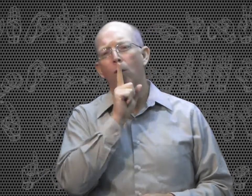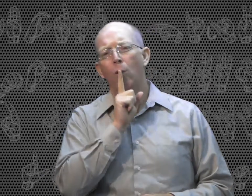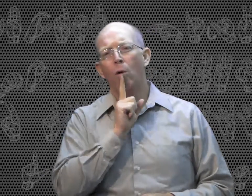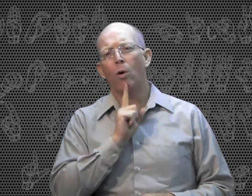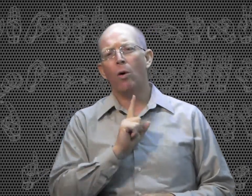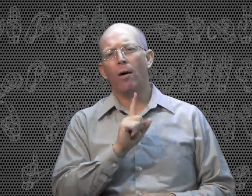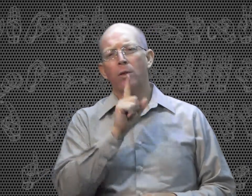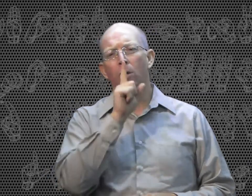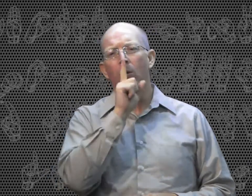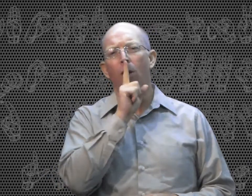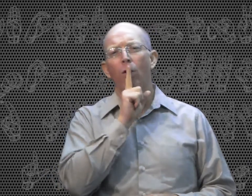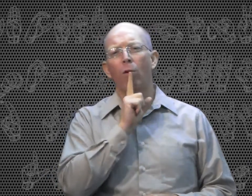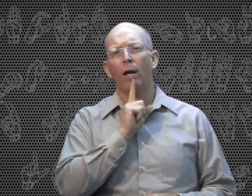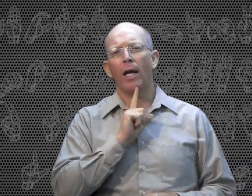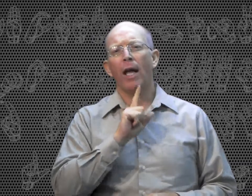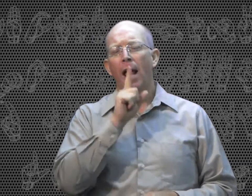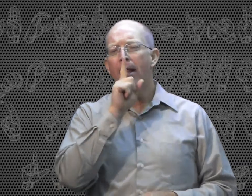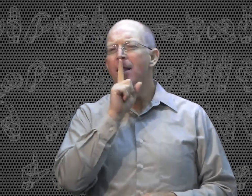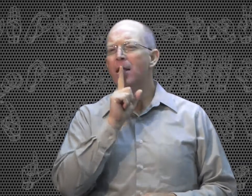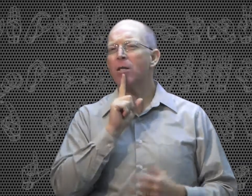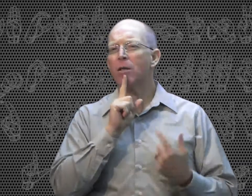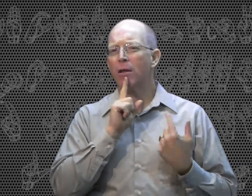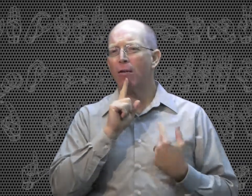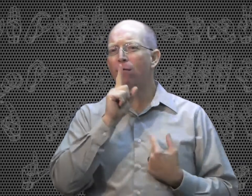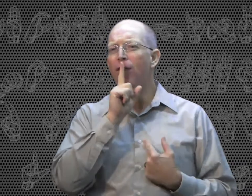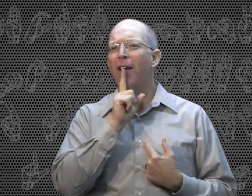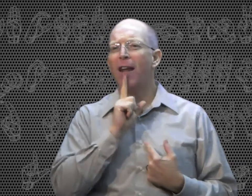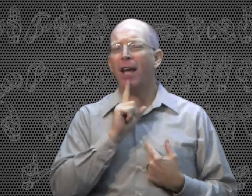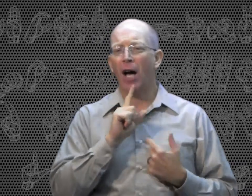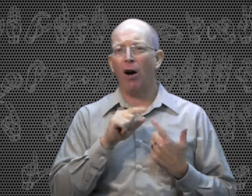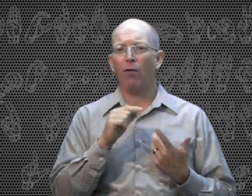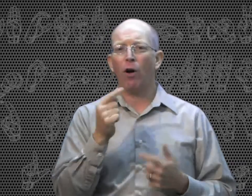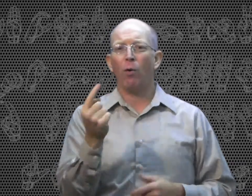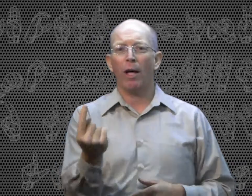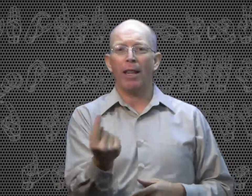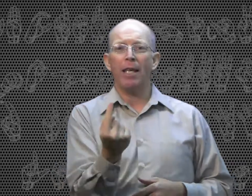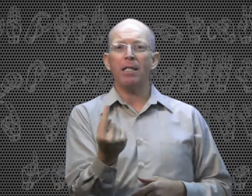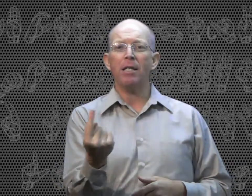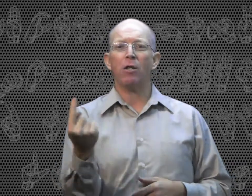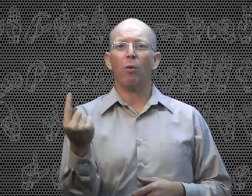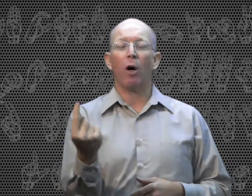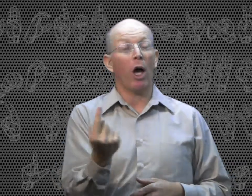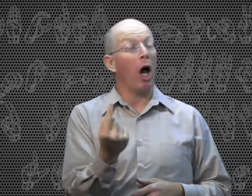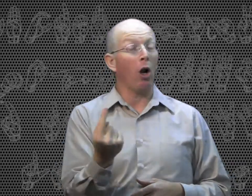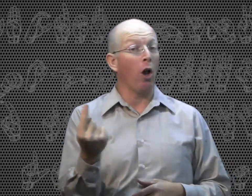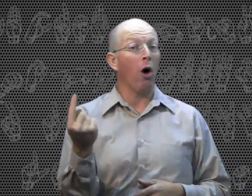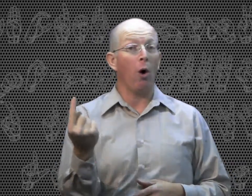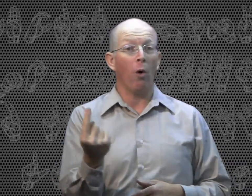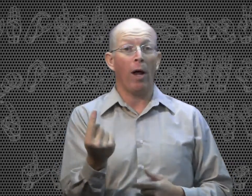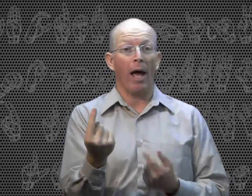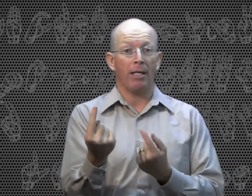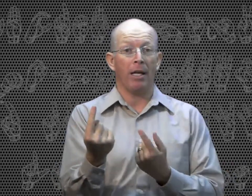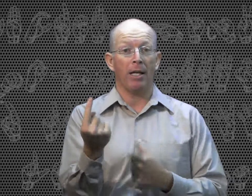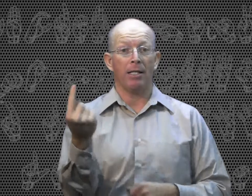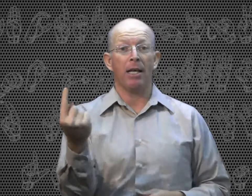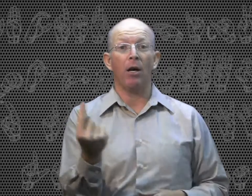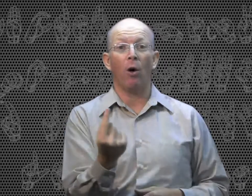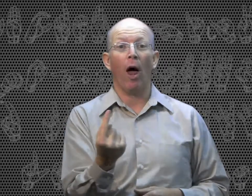Oh, I'm so lonely. And this is the feeling of lonely. This is the word alone, as in a single